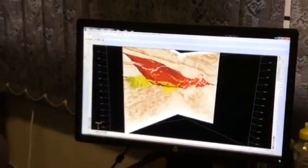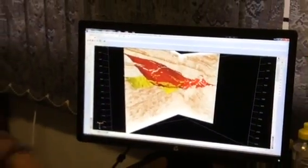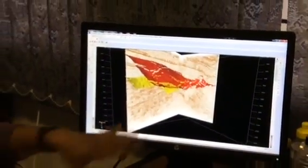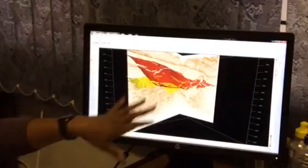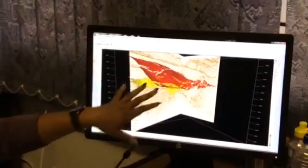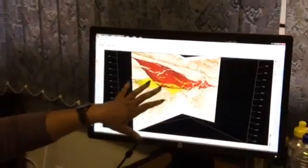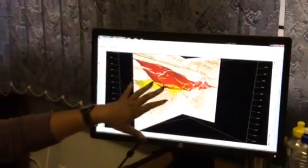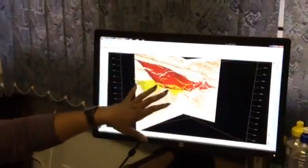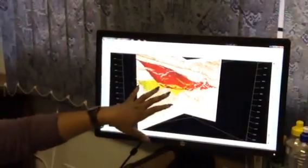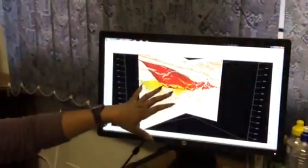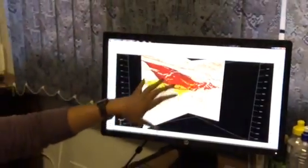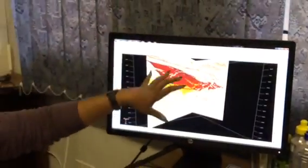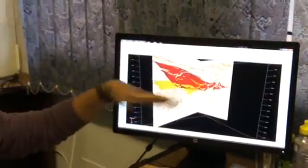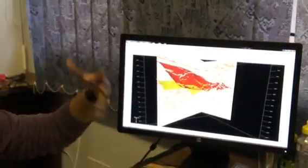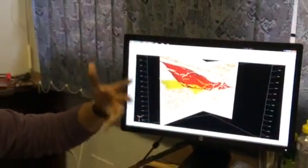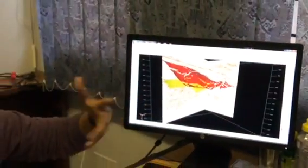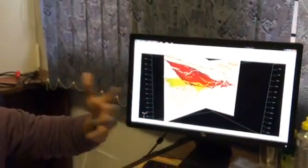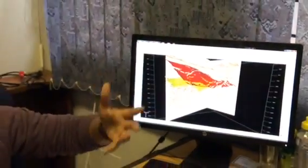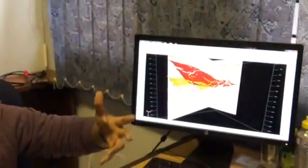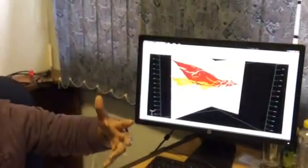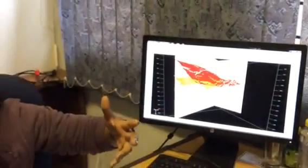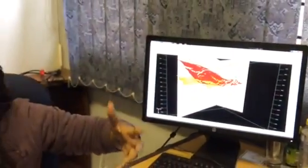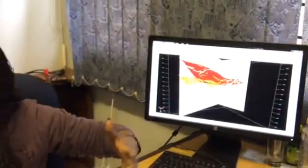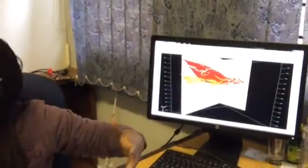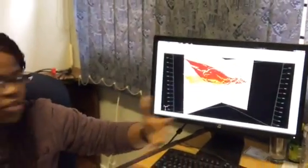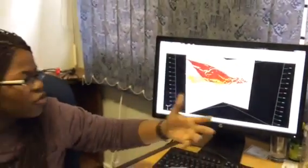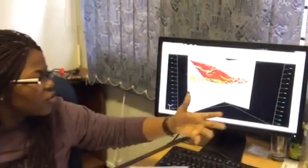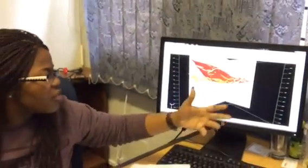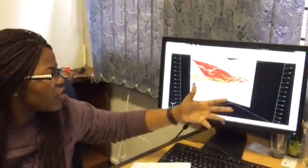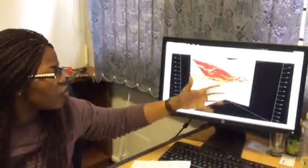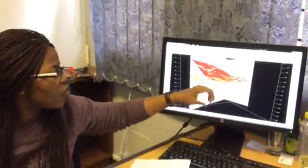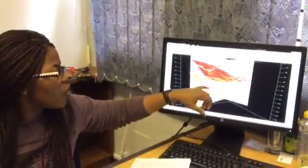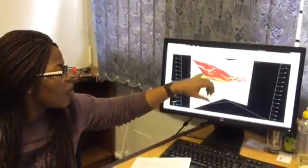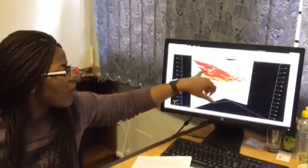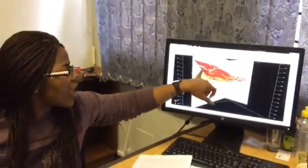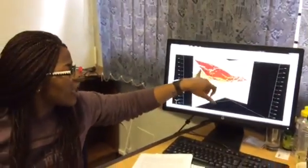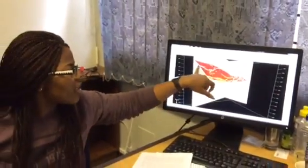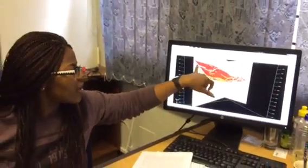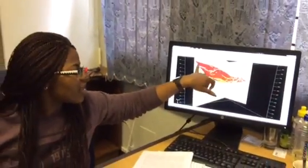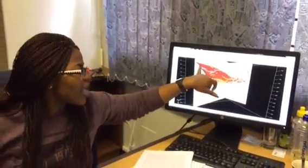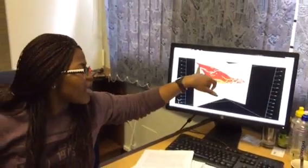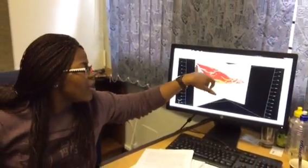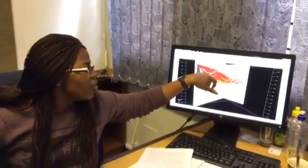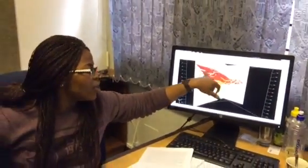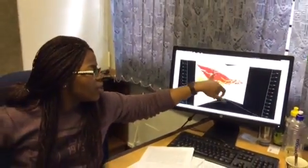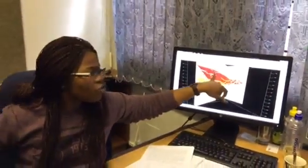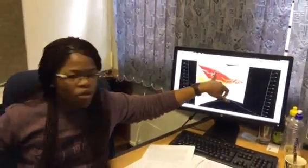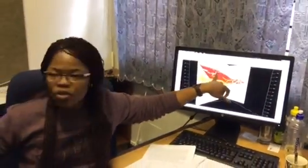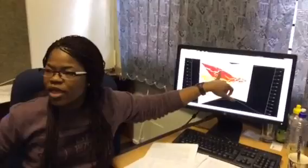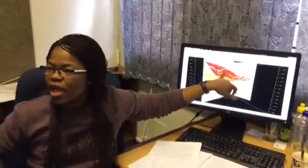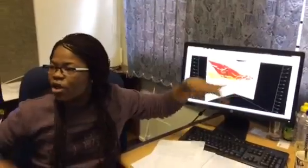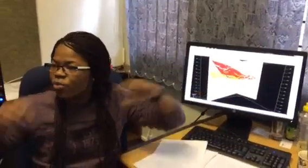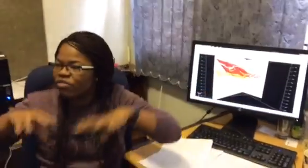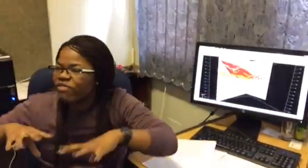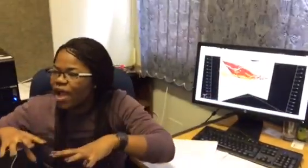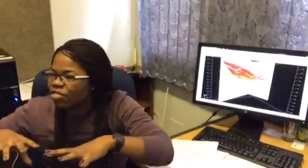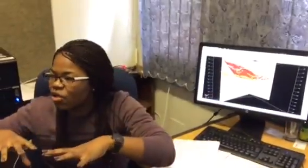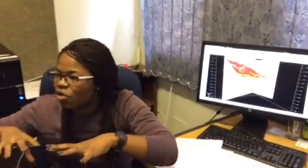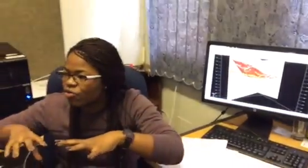so um you can imagine guys at the mines use this to know okay we need to go here we'll find the gold